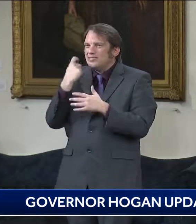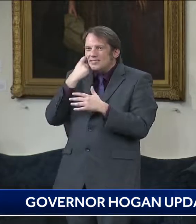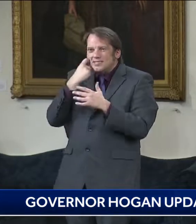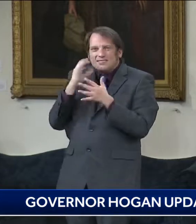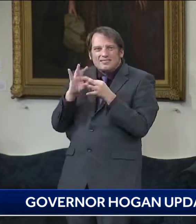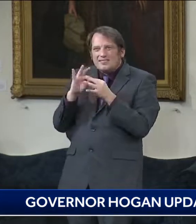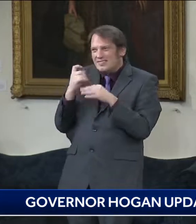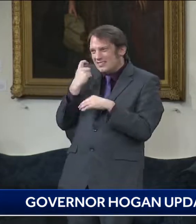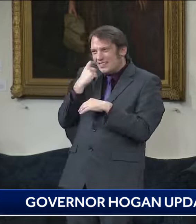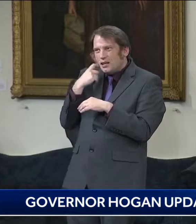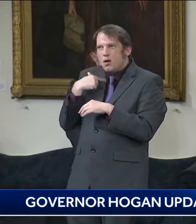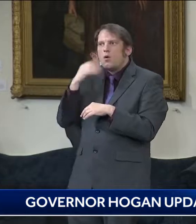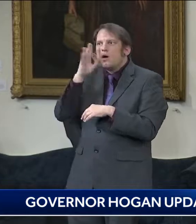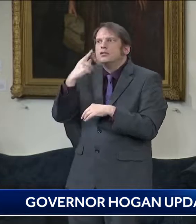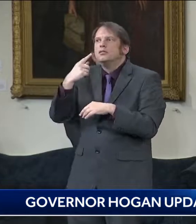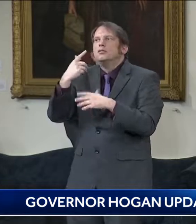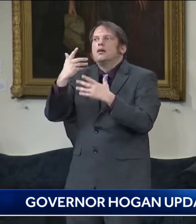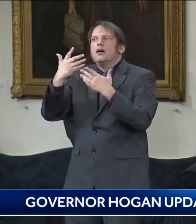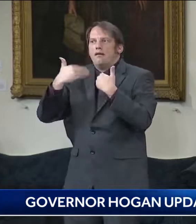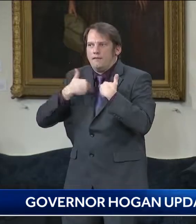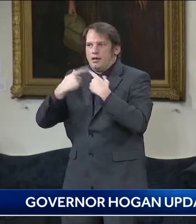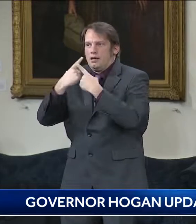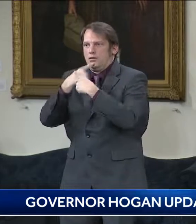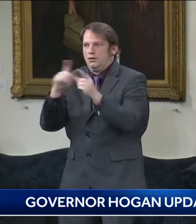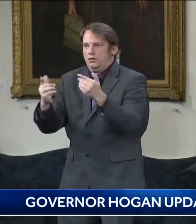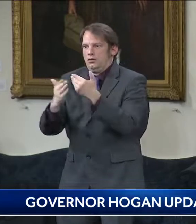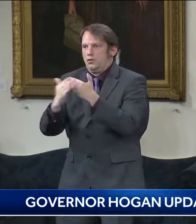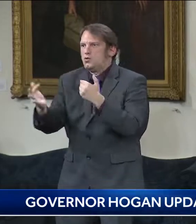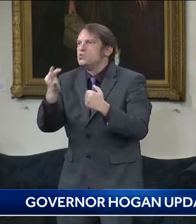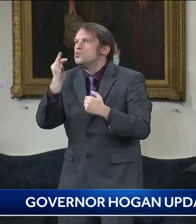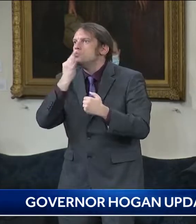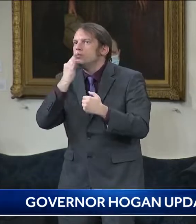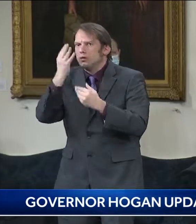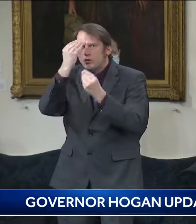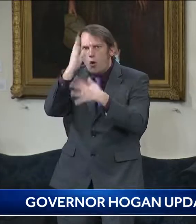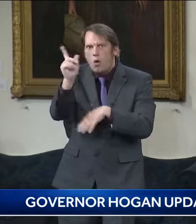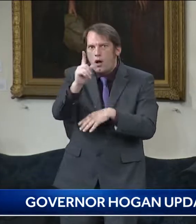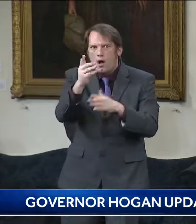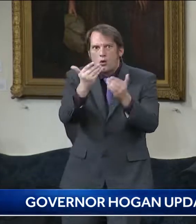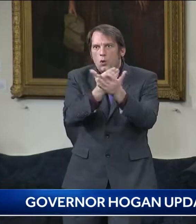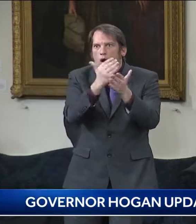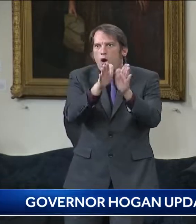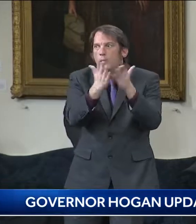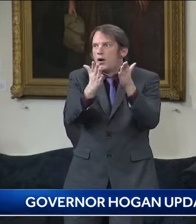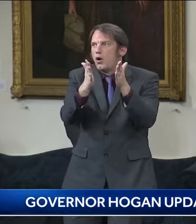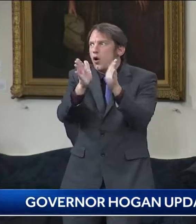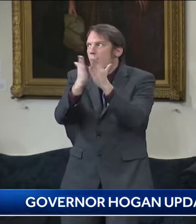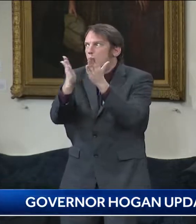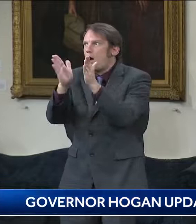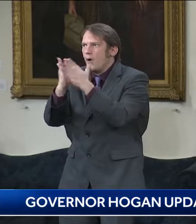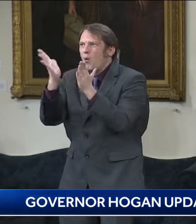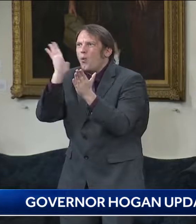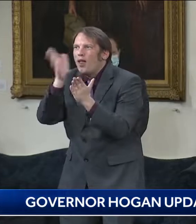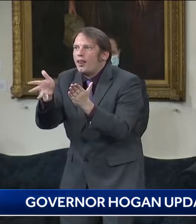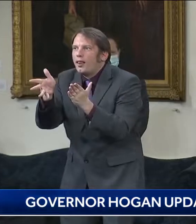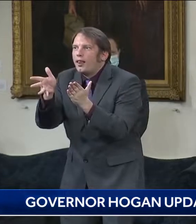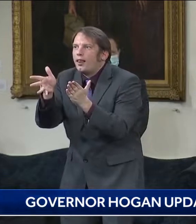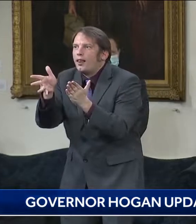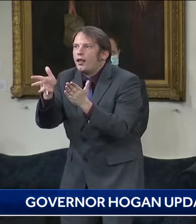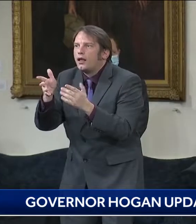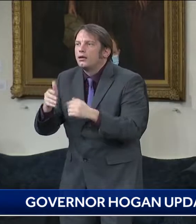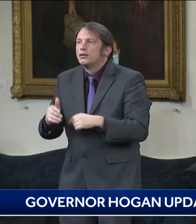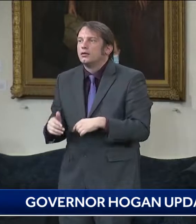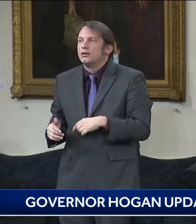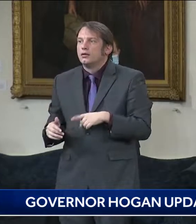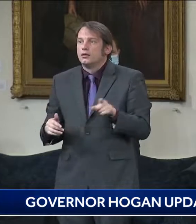additional mass vaccination sites. But, uh, you know, some council members in Montgomery County, I think, jumped the gun and made an announcement